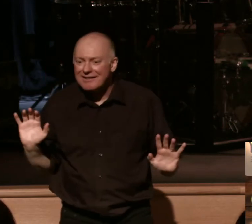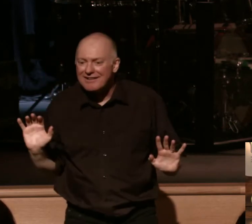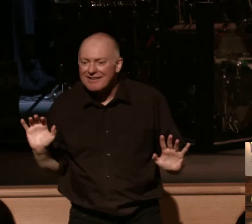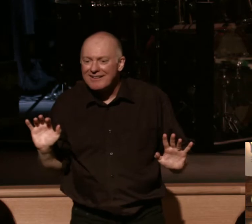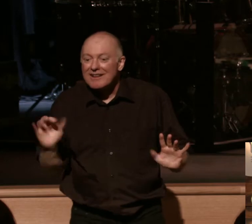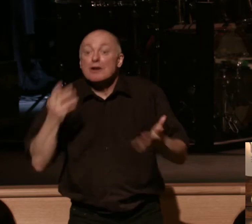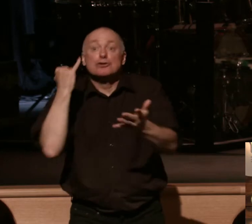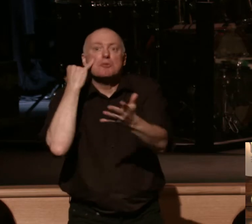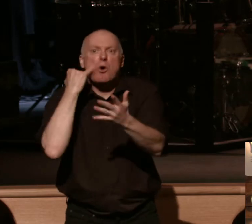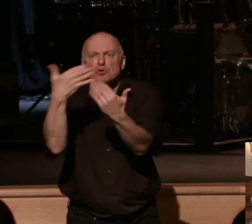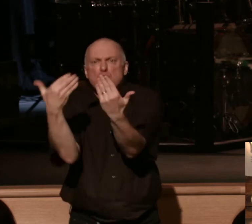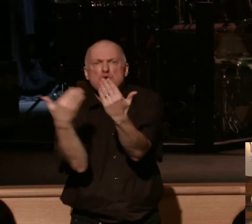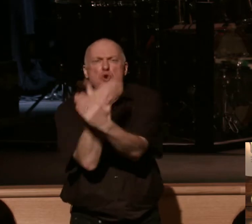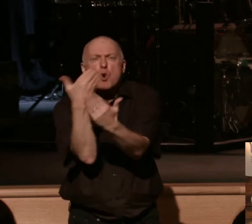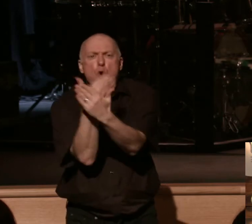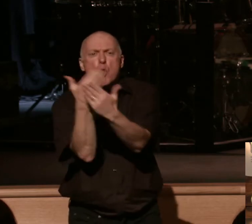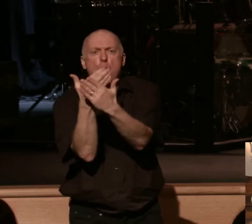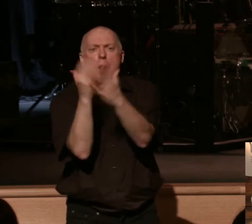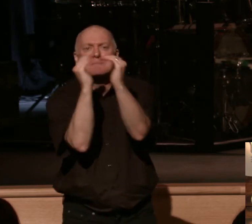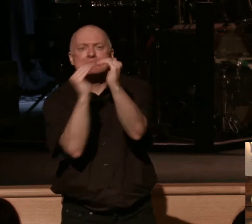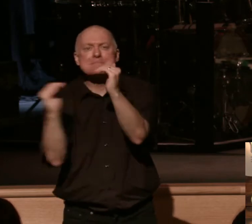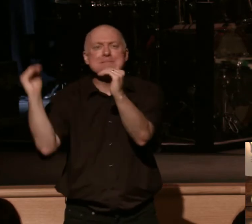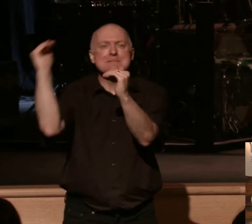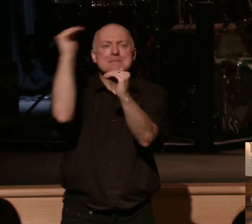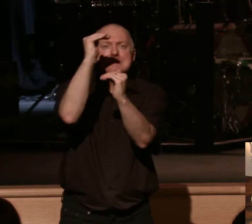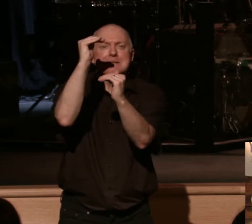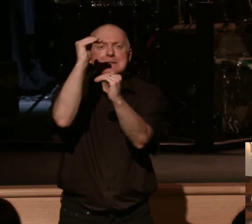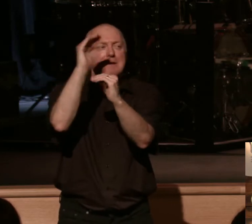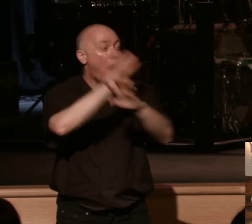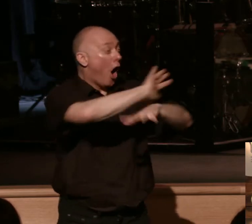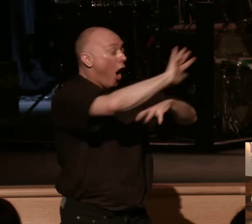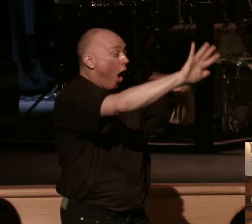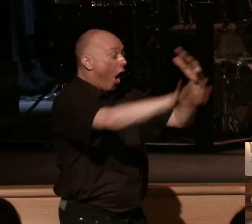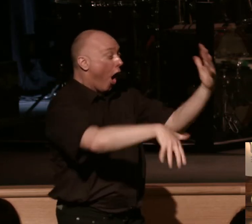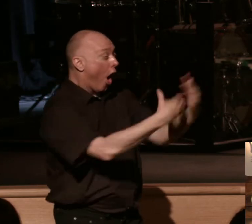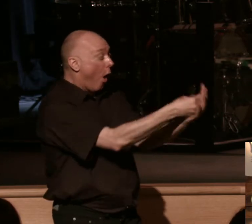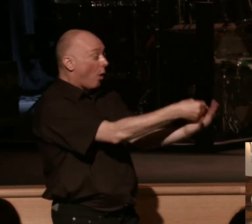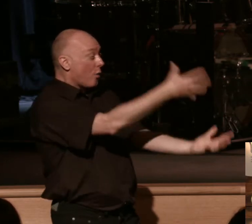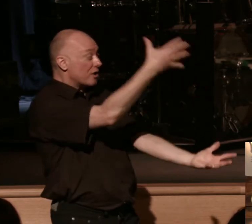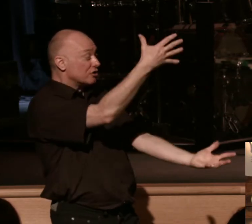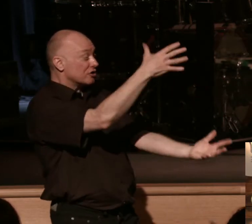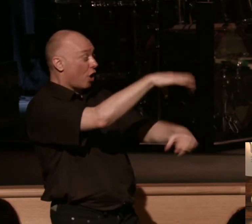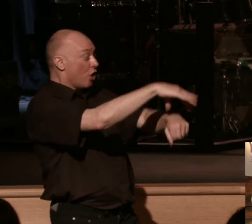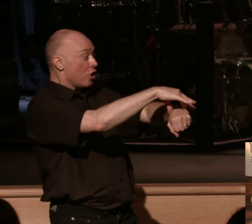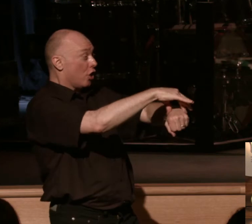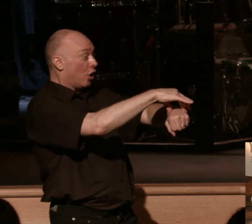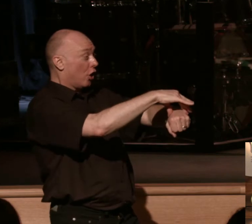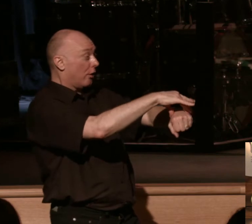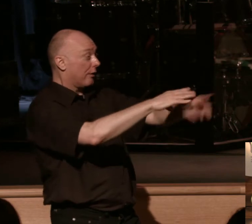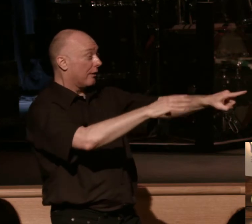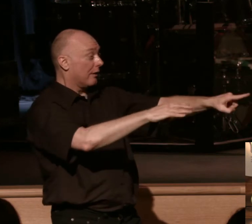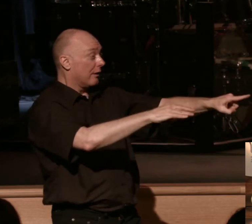there was a new that exceeded the value of all the riches on all the earth totally combined?